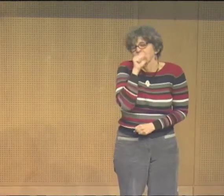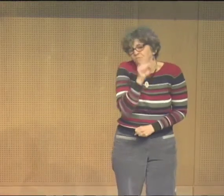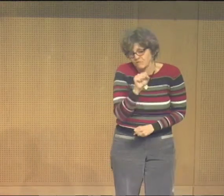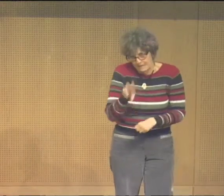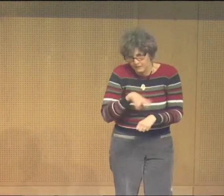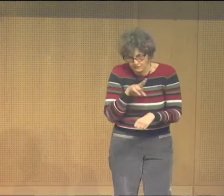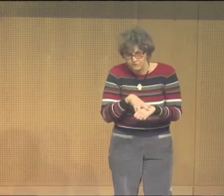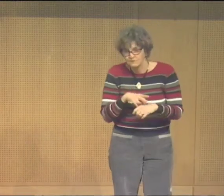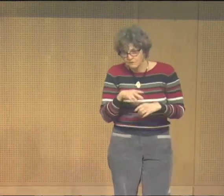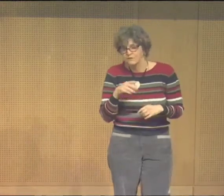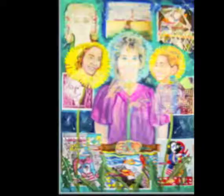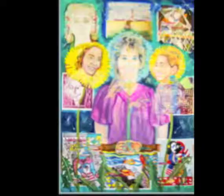She's done many, many, many...